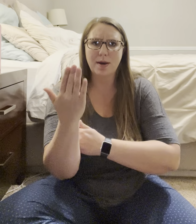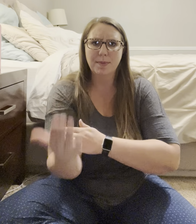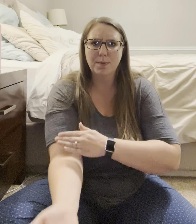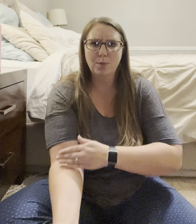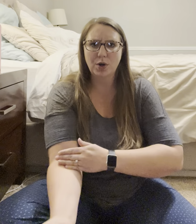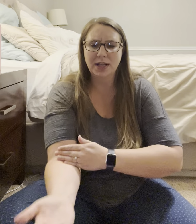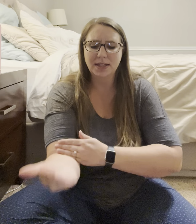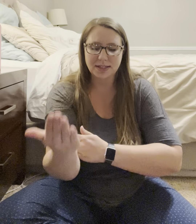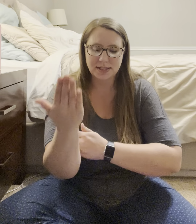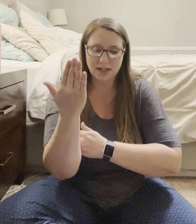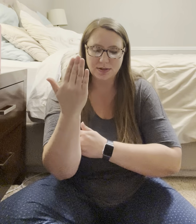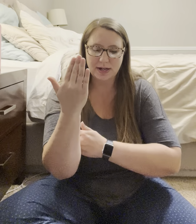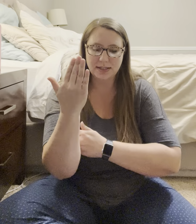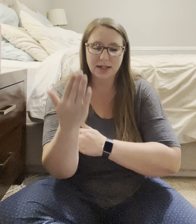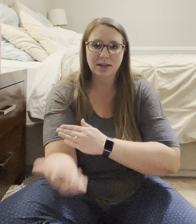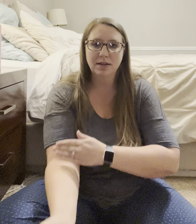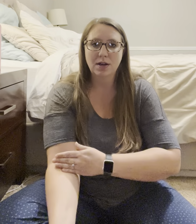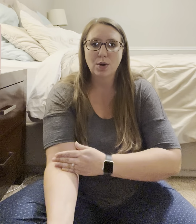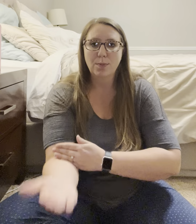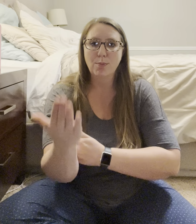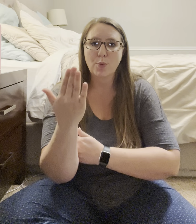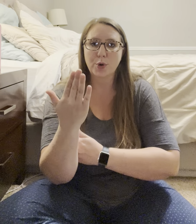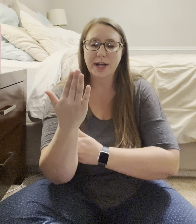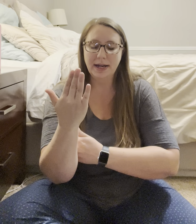up. Morning. Like the sun is rising. Morning.